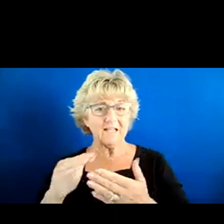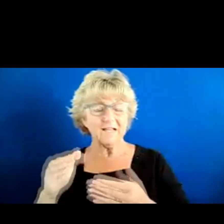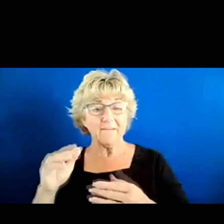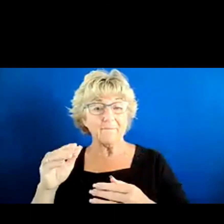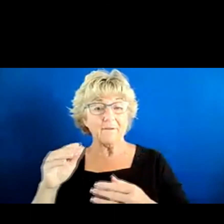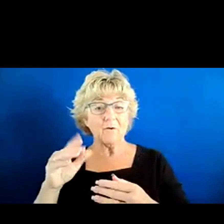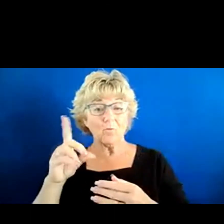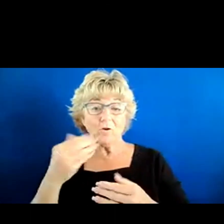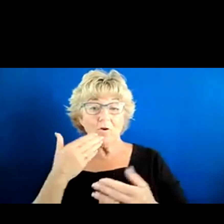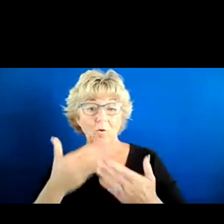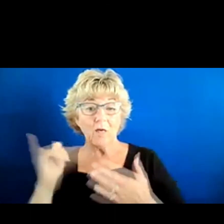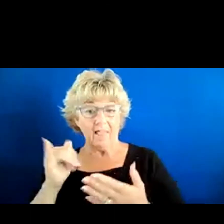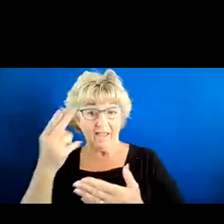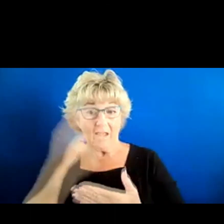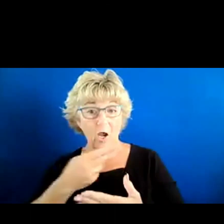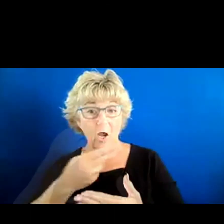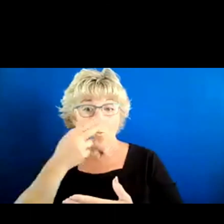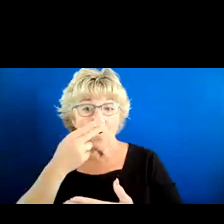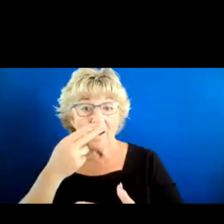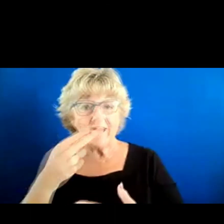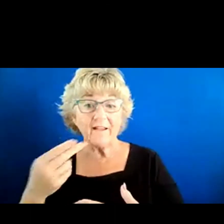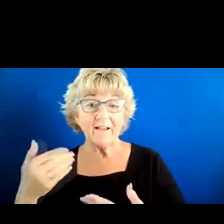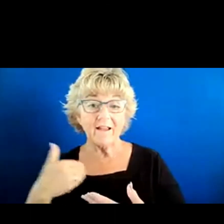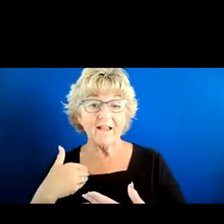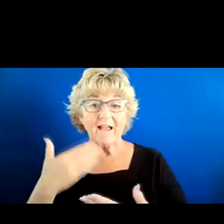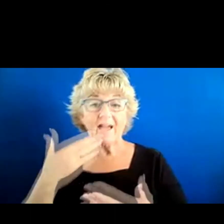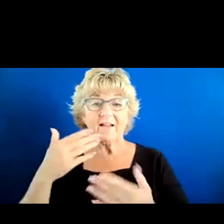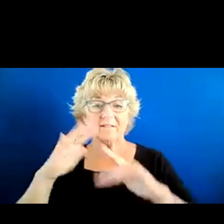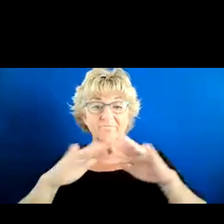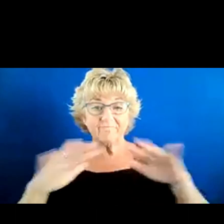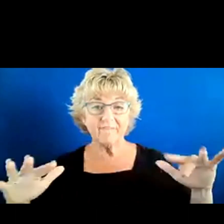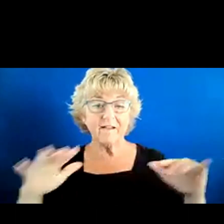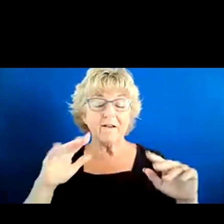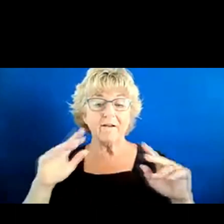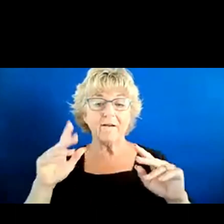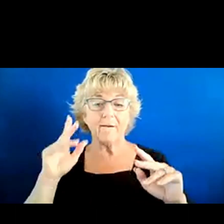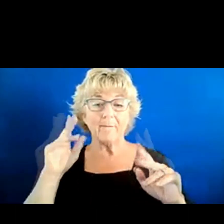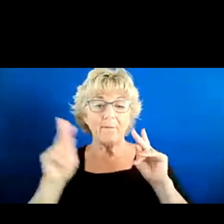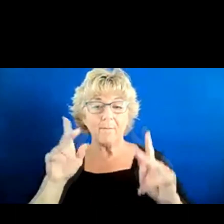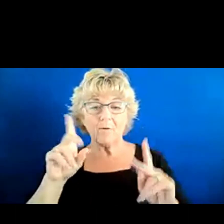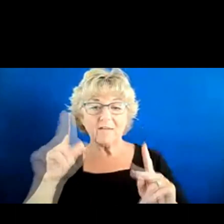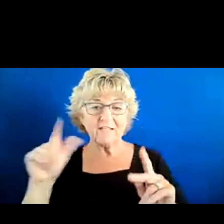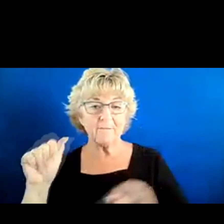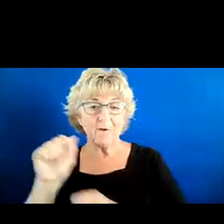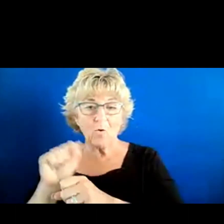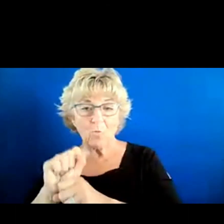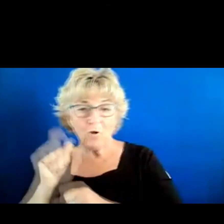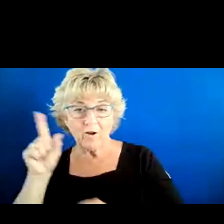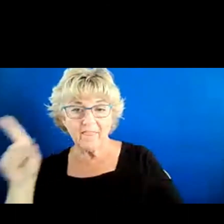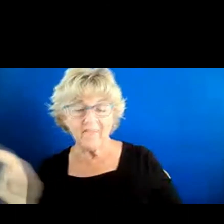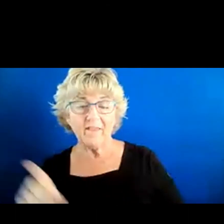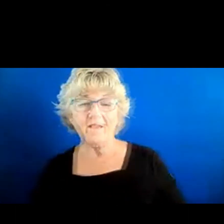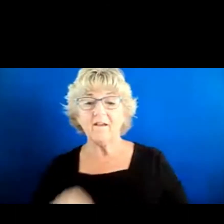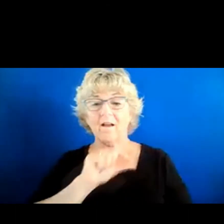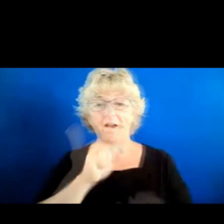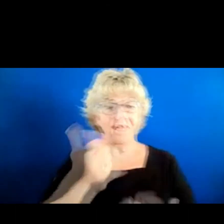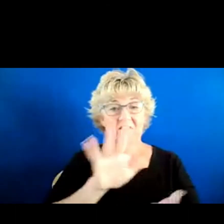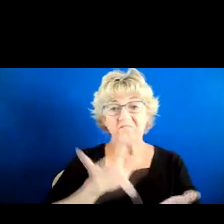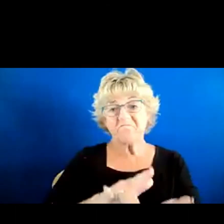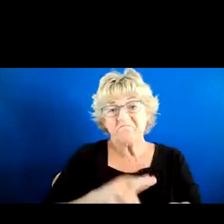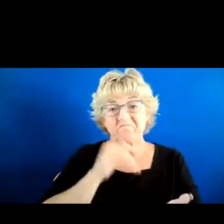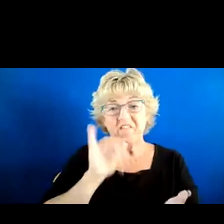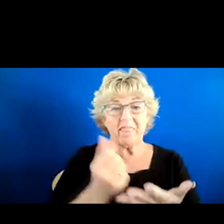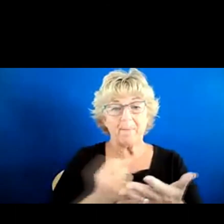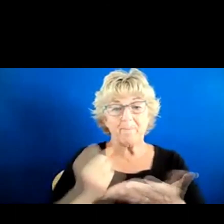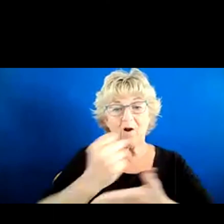had a number of folks with lived experience with disabilities working for them. Other centers, it just hadn't been a priority, so we